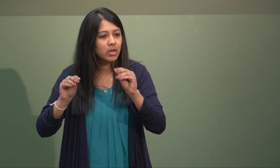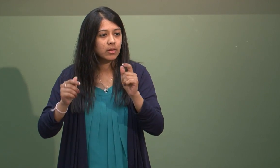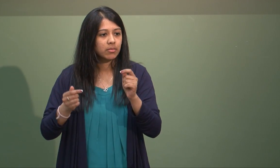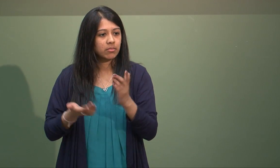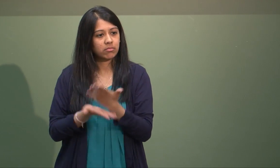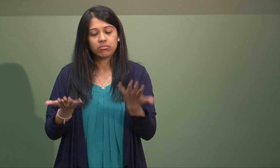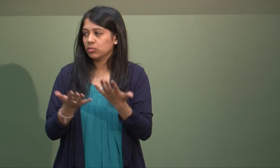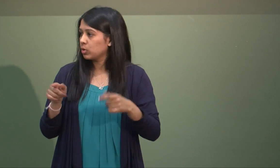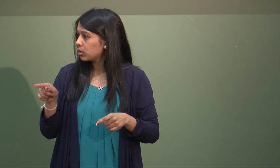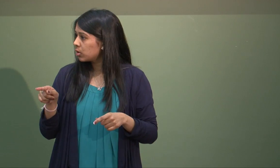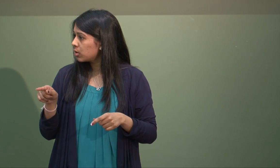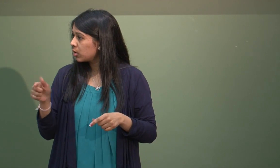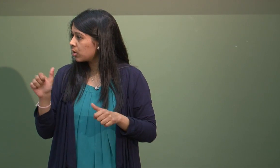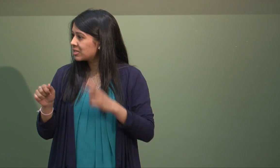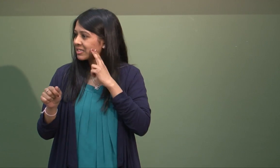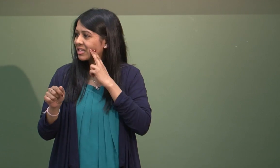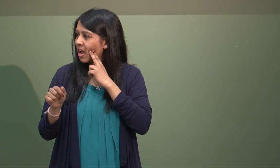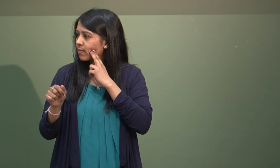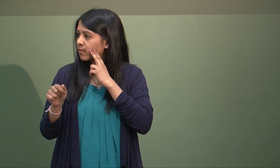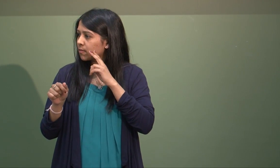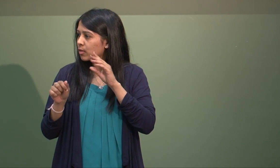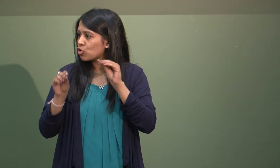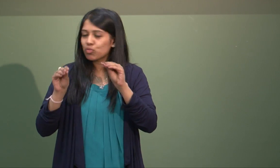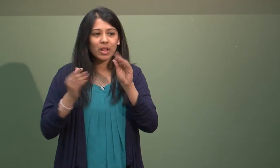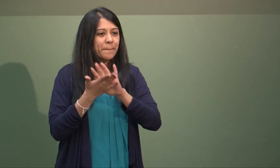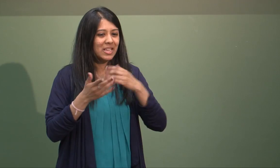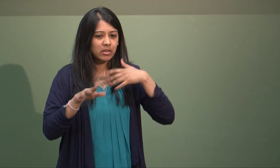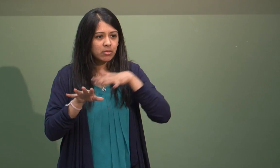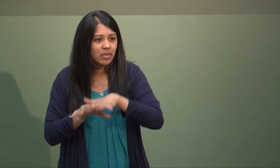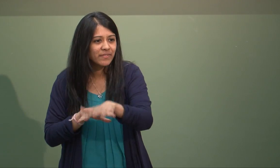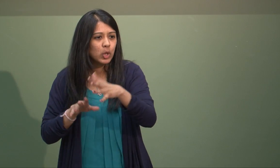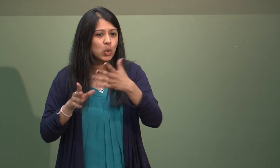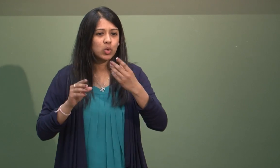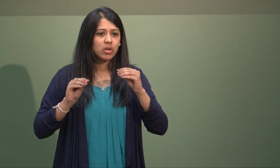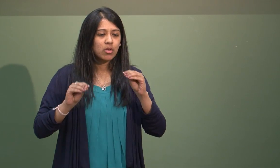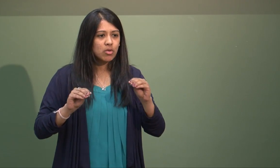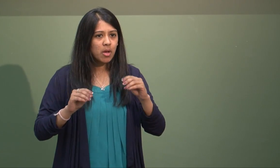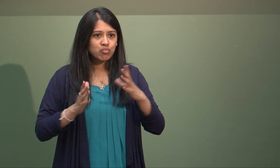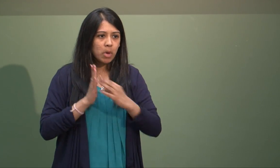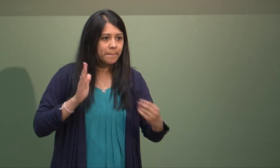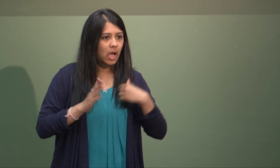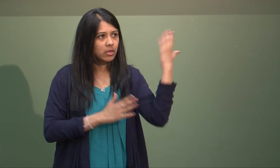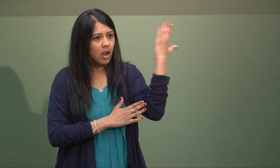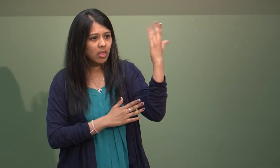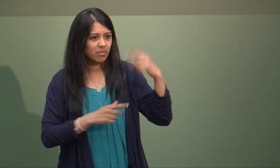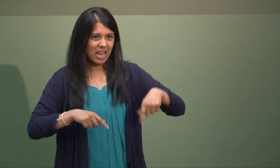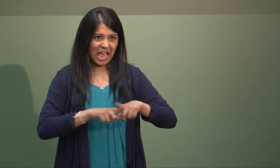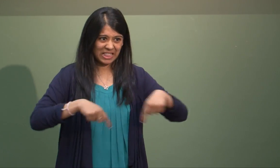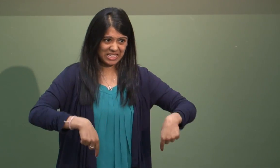But it's partly about educating and also raising awareness as well. And influencing people